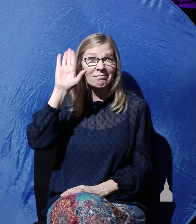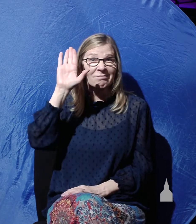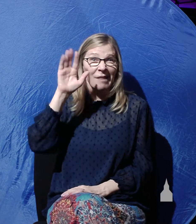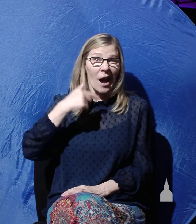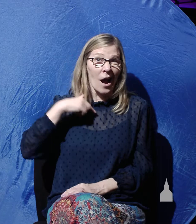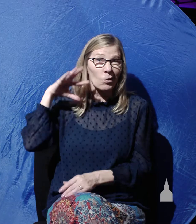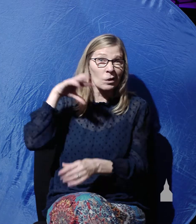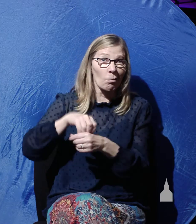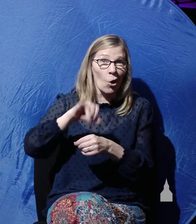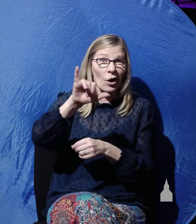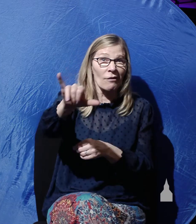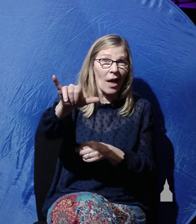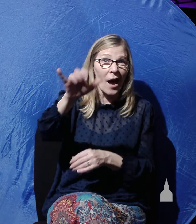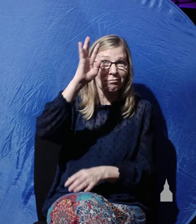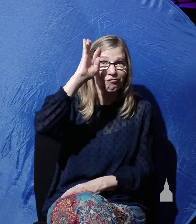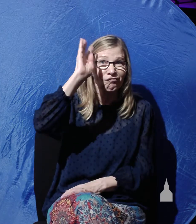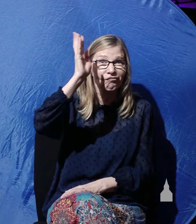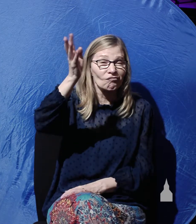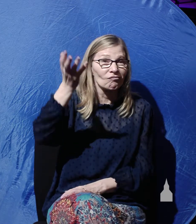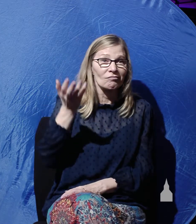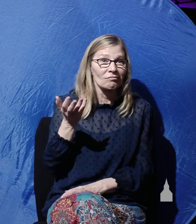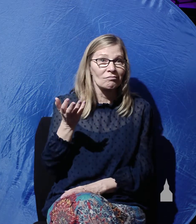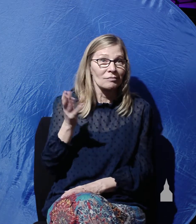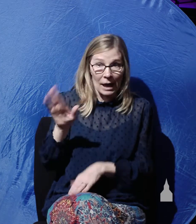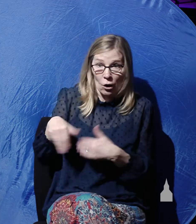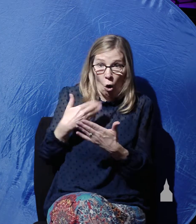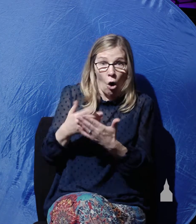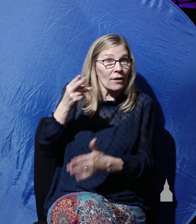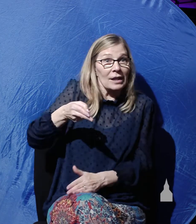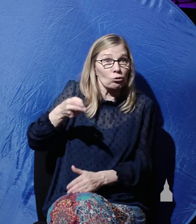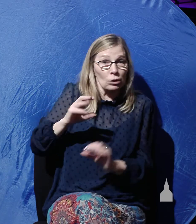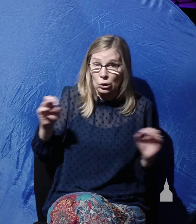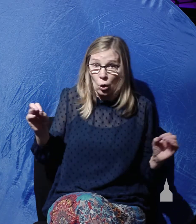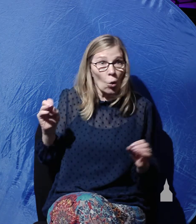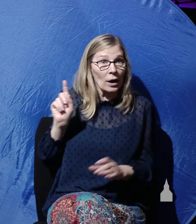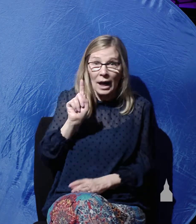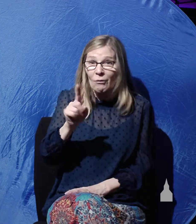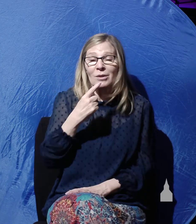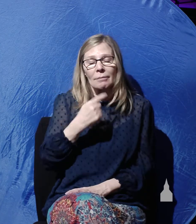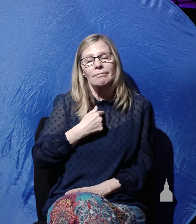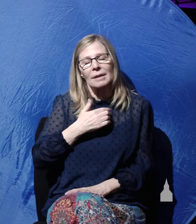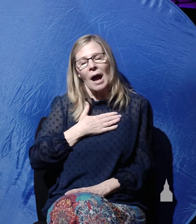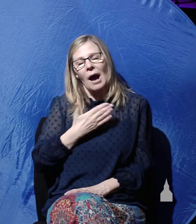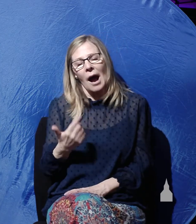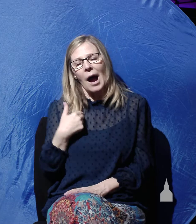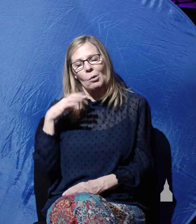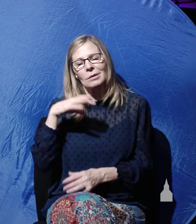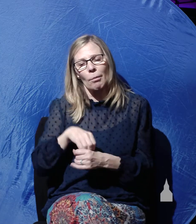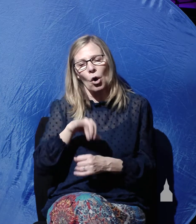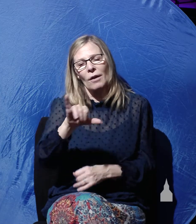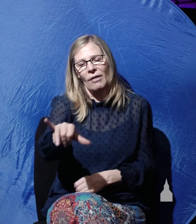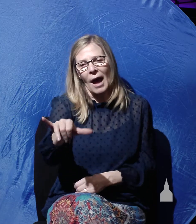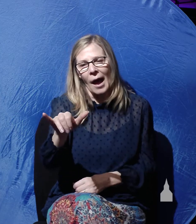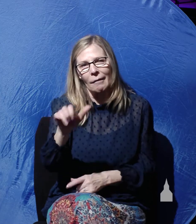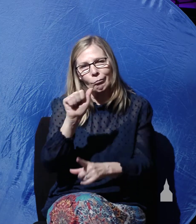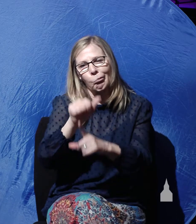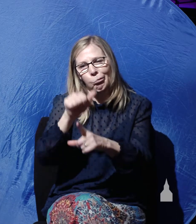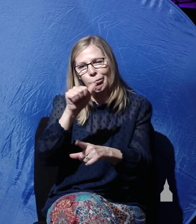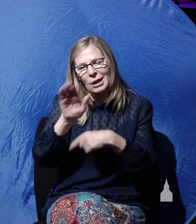were part of such a scheme. In all of history, no one ever came forward and said, I'm a part of this scheme. It's all a joke.